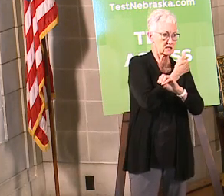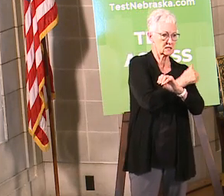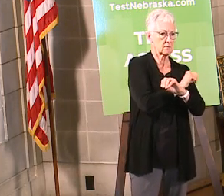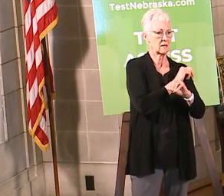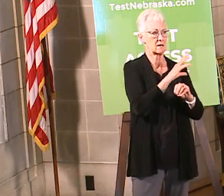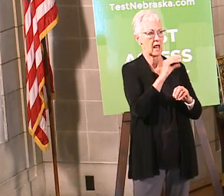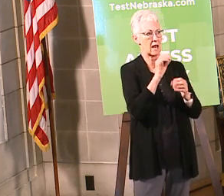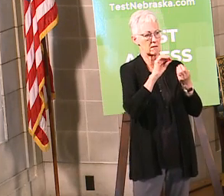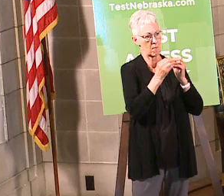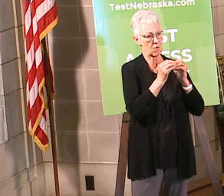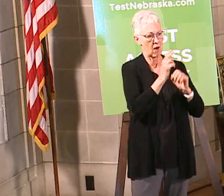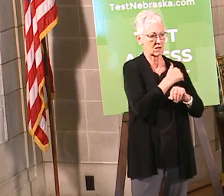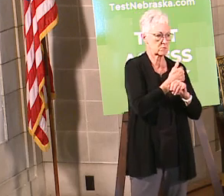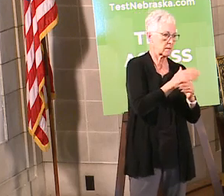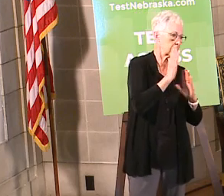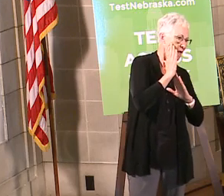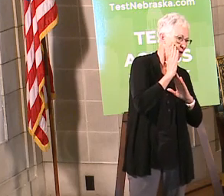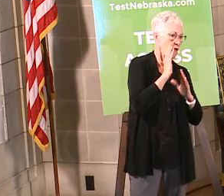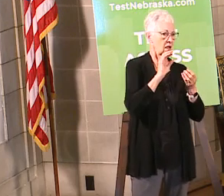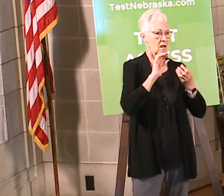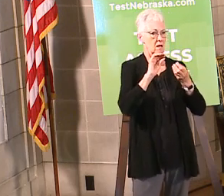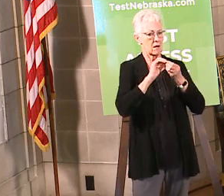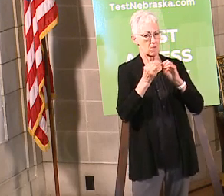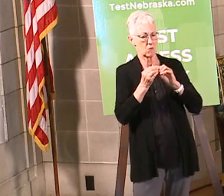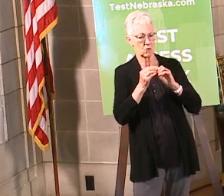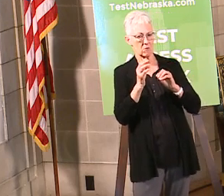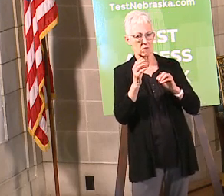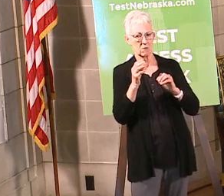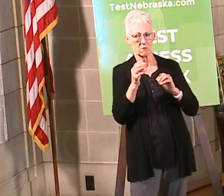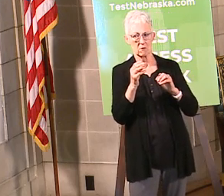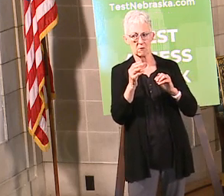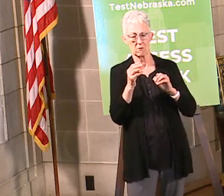compared to ours just so people kind of have an idea of what seven percent really